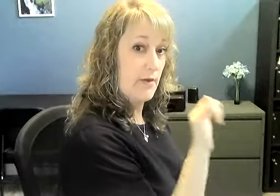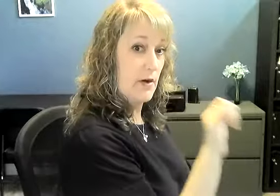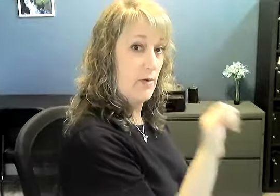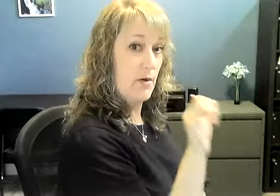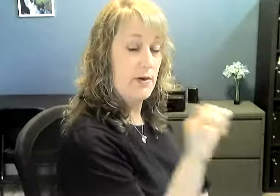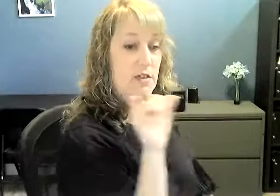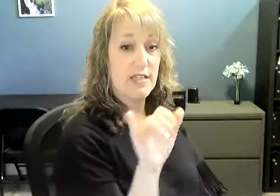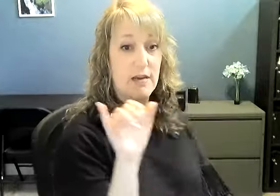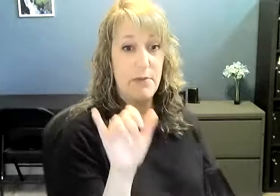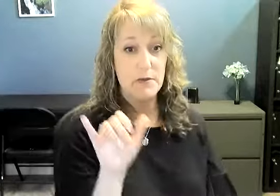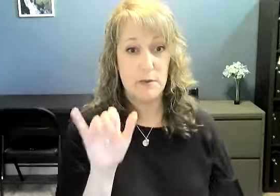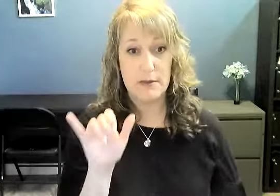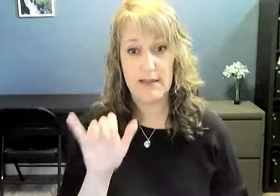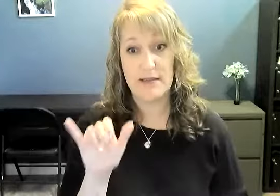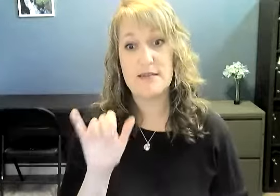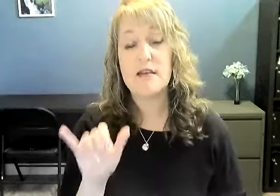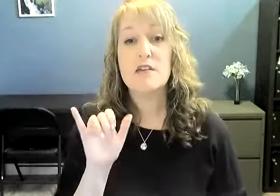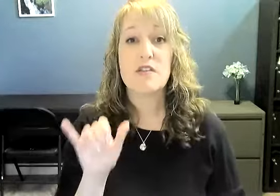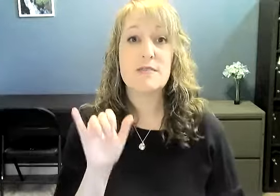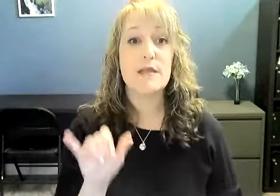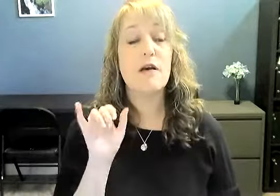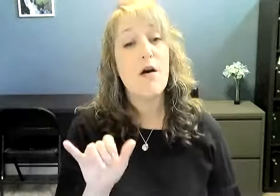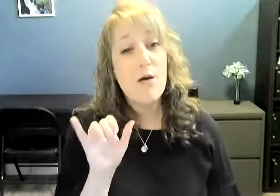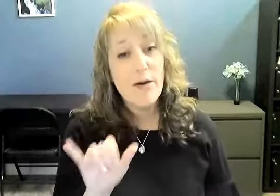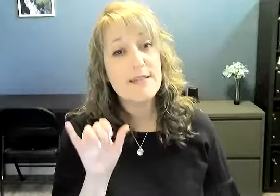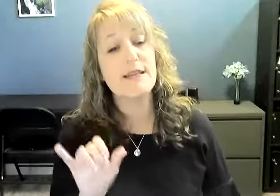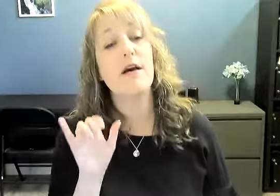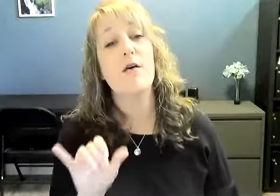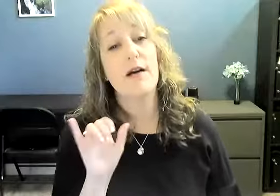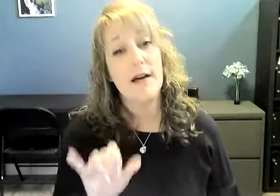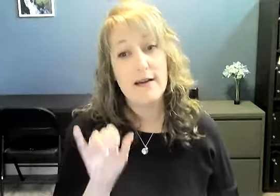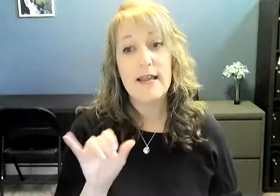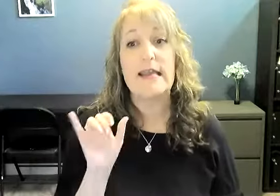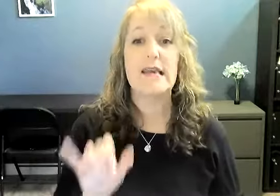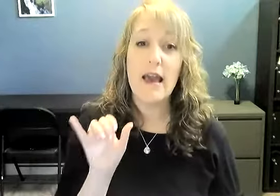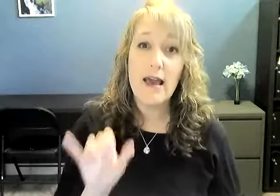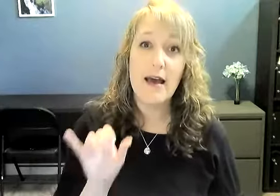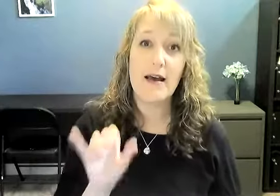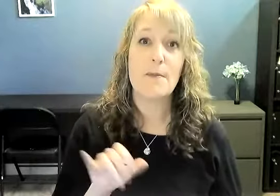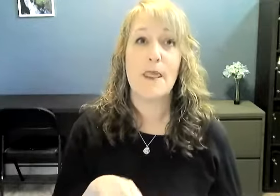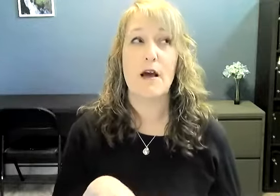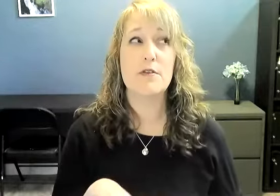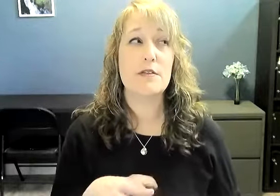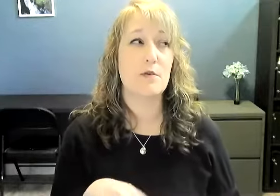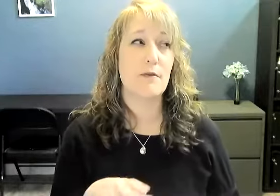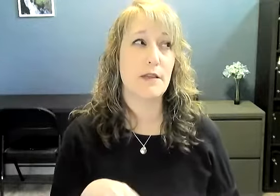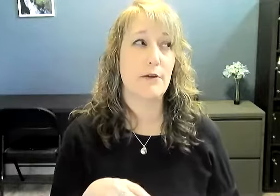of your elbow. It's just going to bounce forward like this. So this means, oh, I see. Oh, uh-huh. Yeah. All those sort of little.